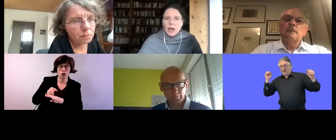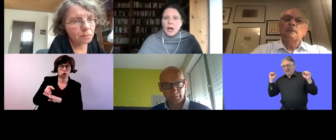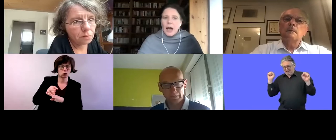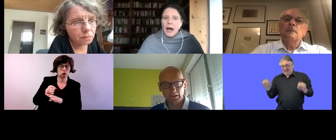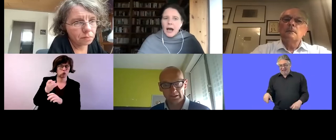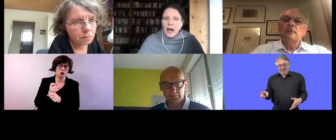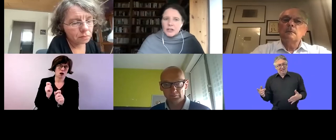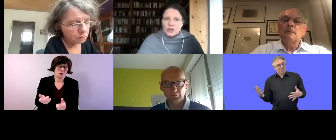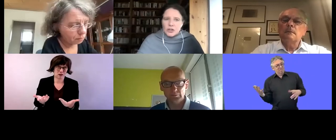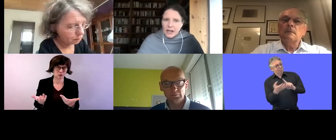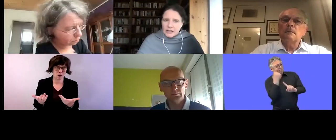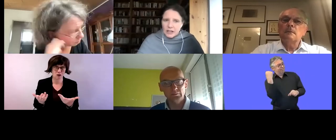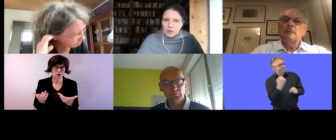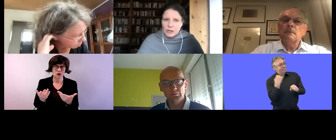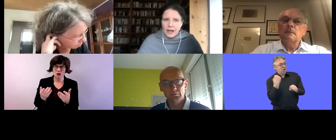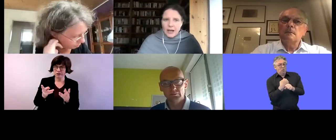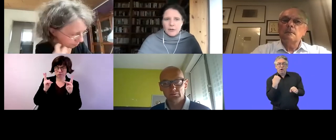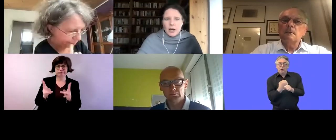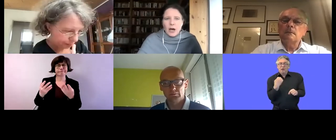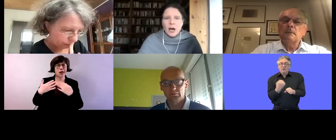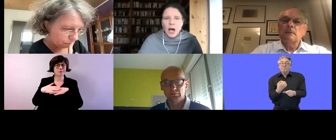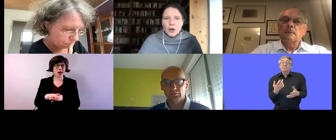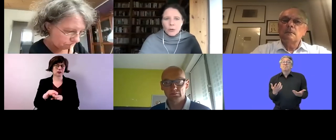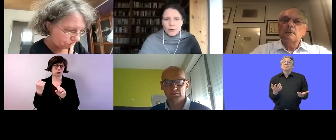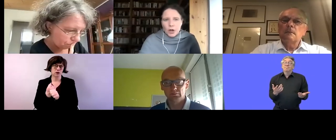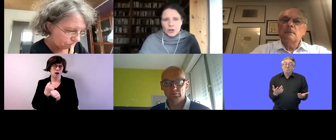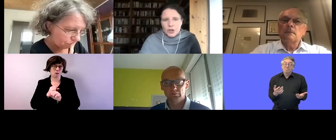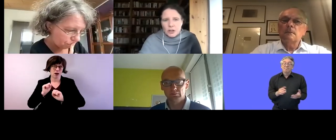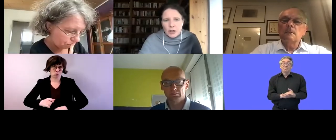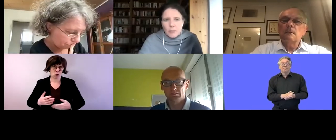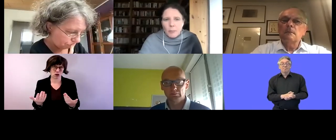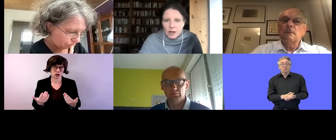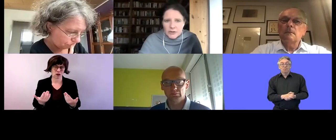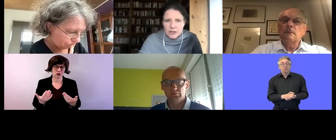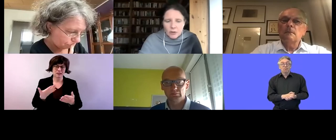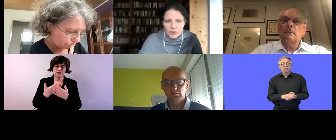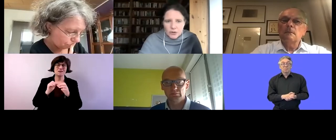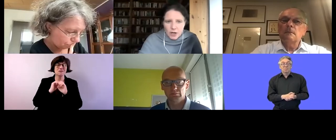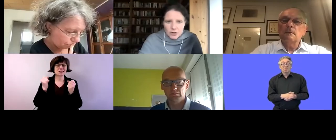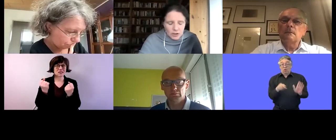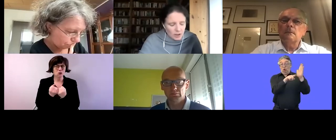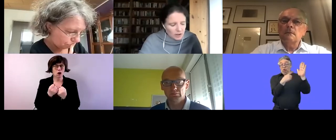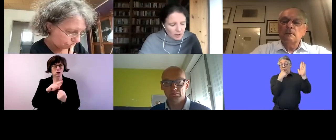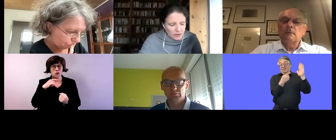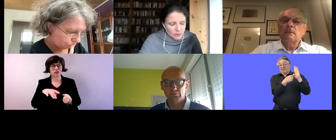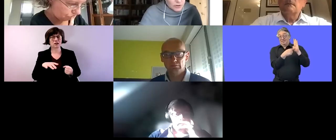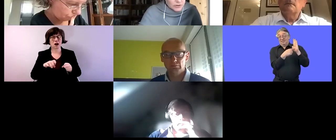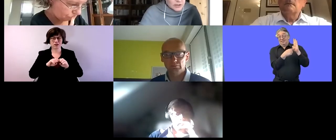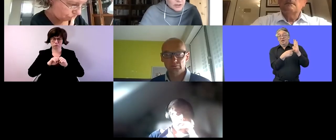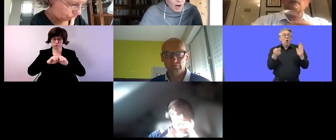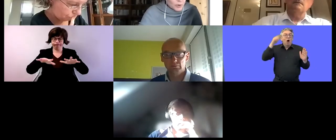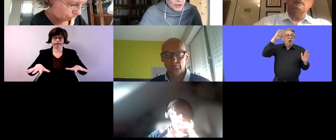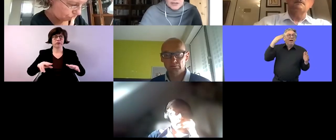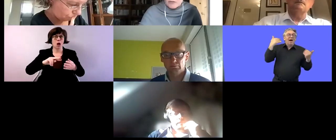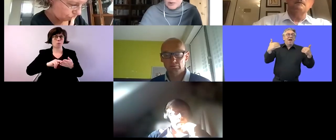and to that end we have uh an overarching policy or strategy in ireland which is